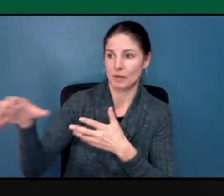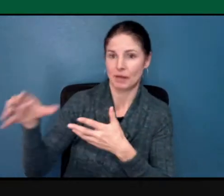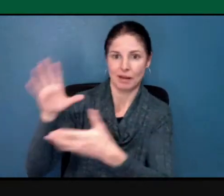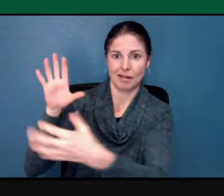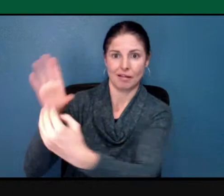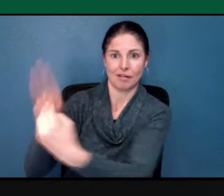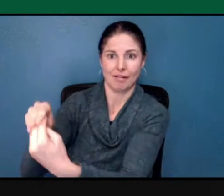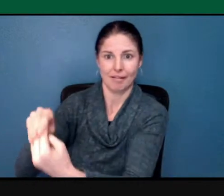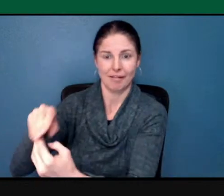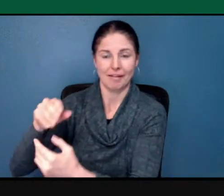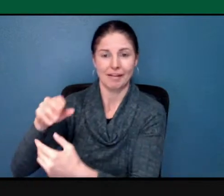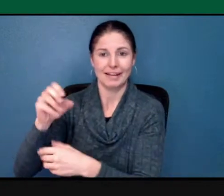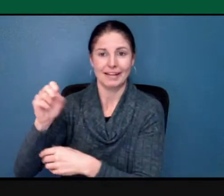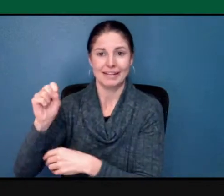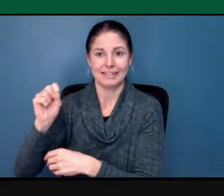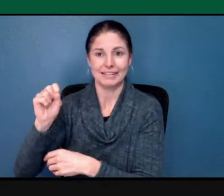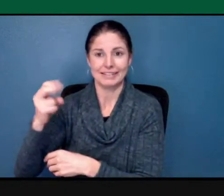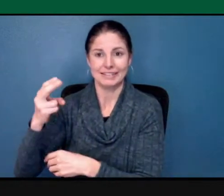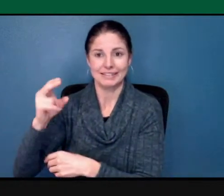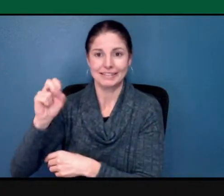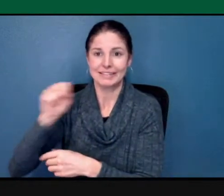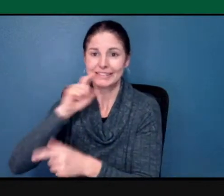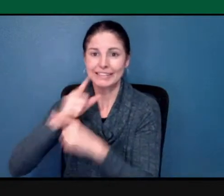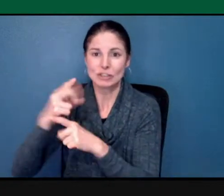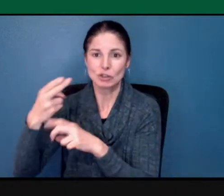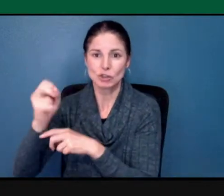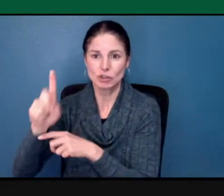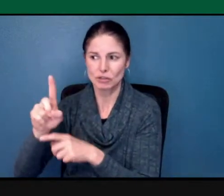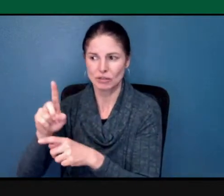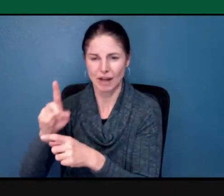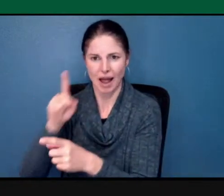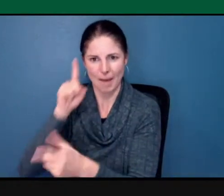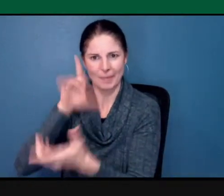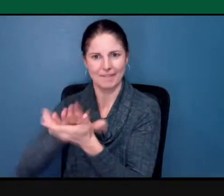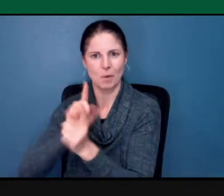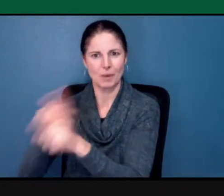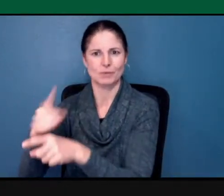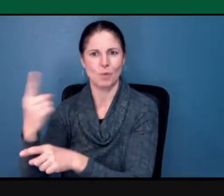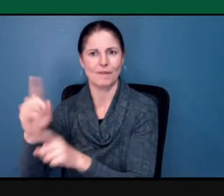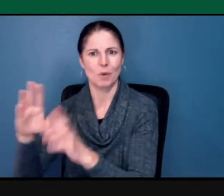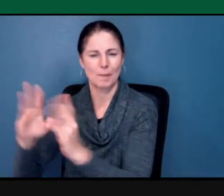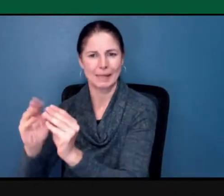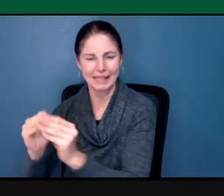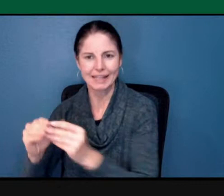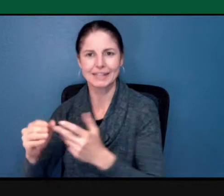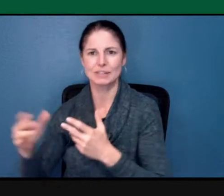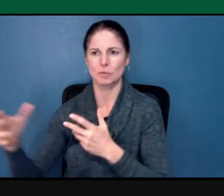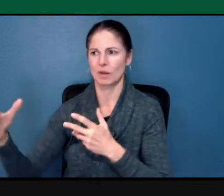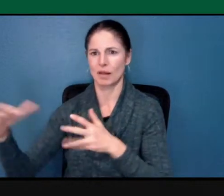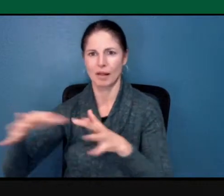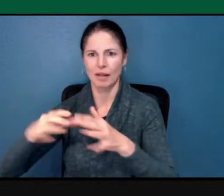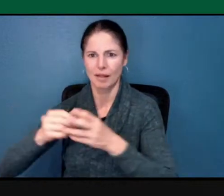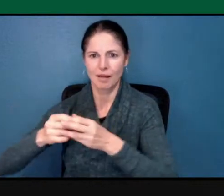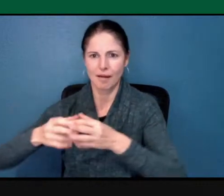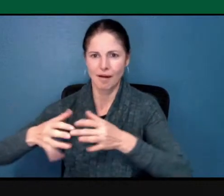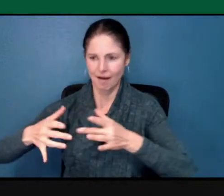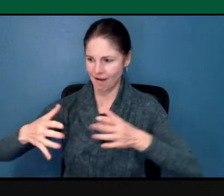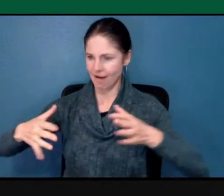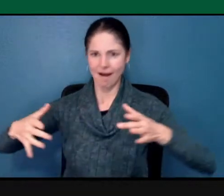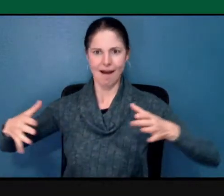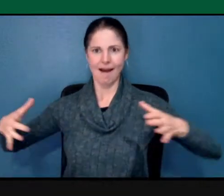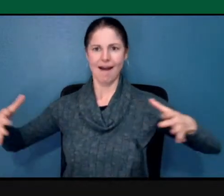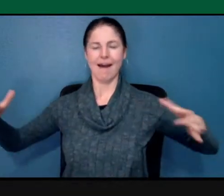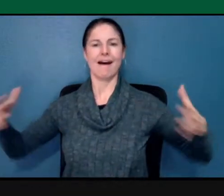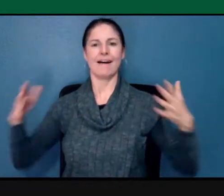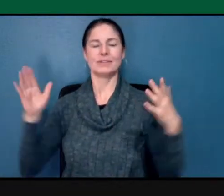everybody got involved and it's because we built those foundations. So, you know, I think this idea of dialogue